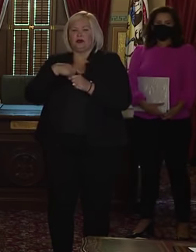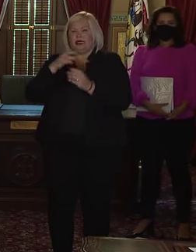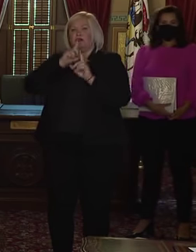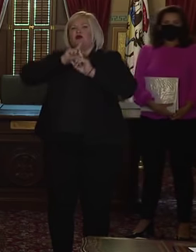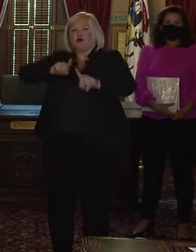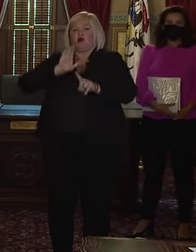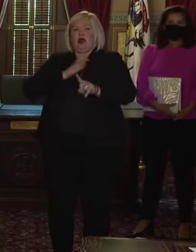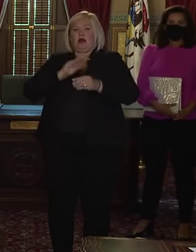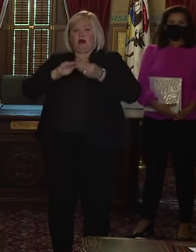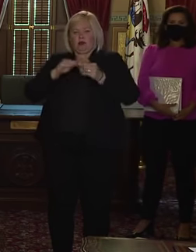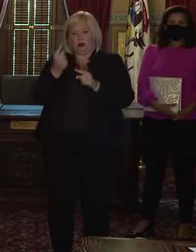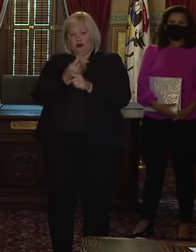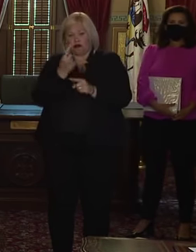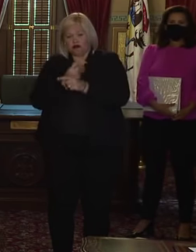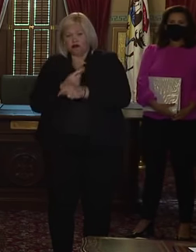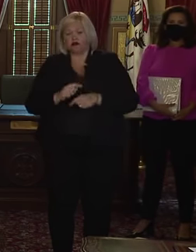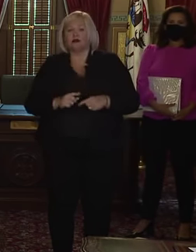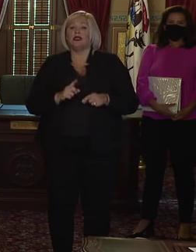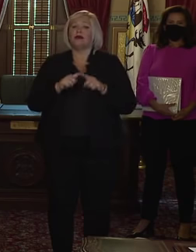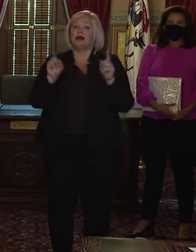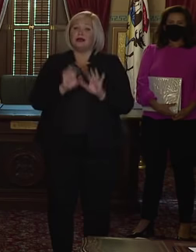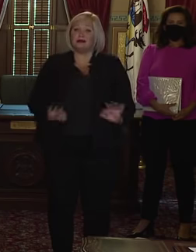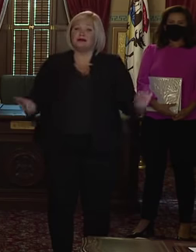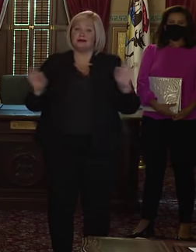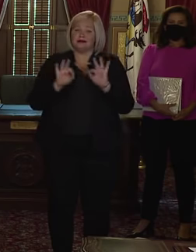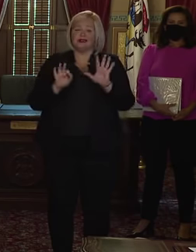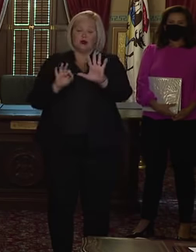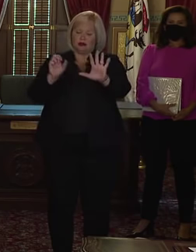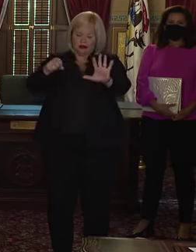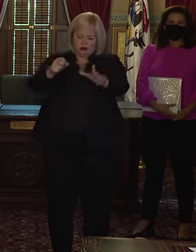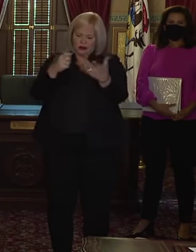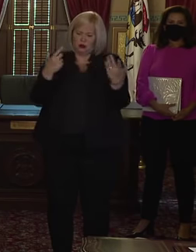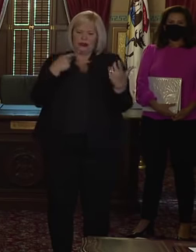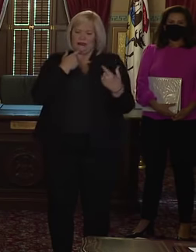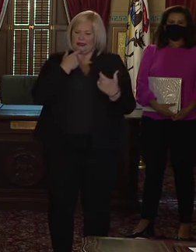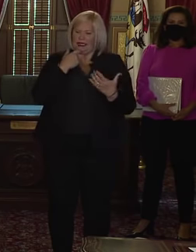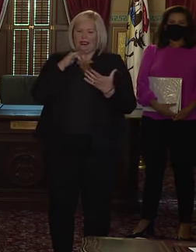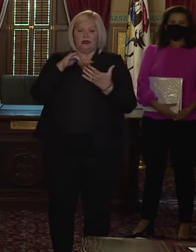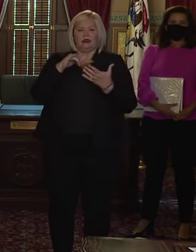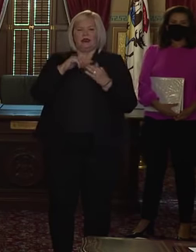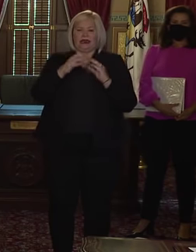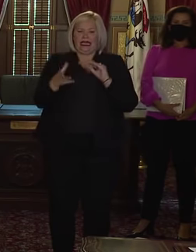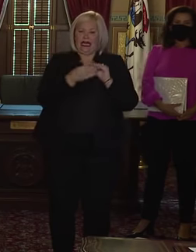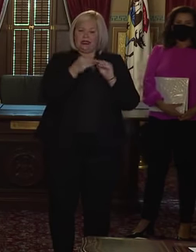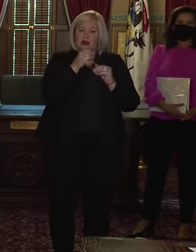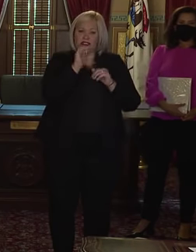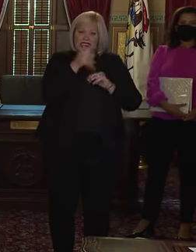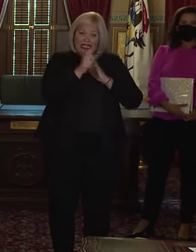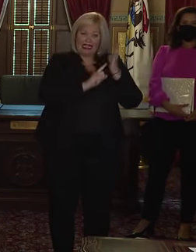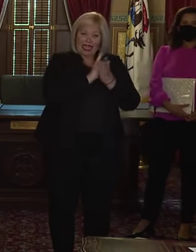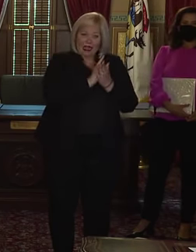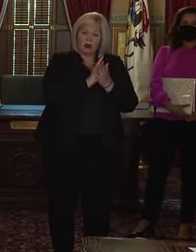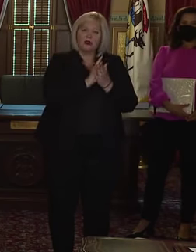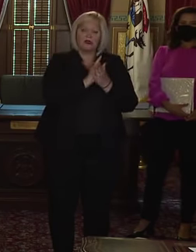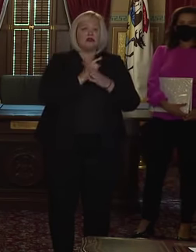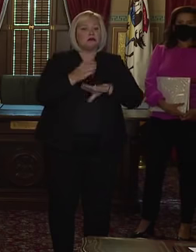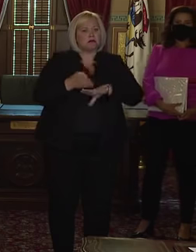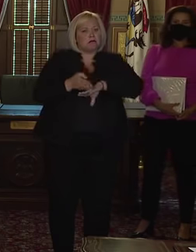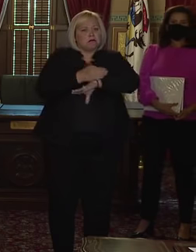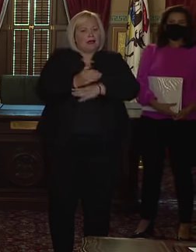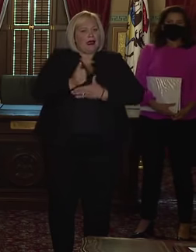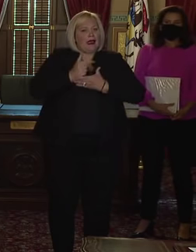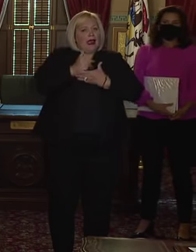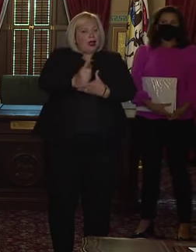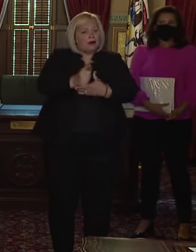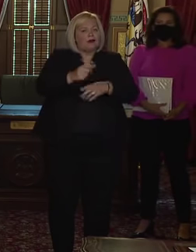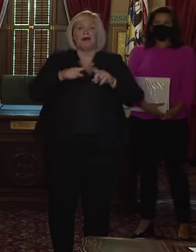But importantly, I also want to make sure, so yes, as we've all said, this legislation today is a step in the right direction. It does not go